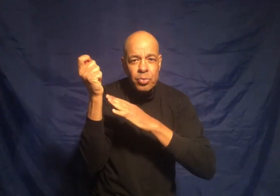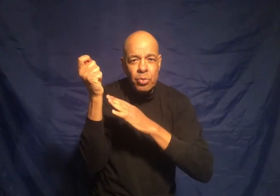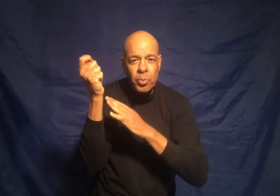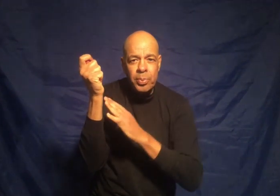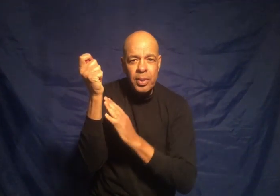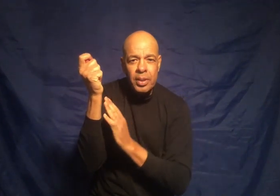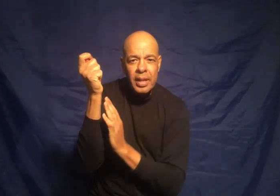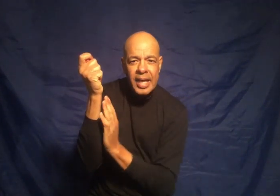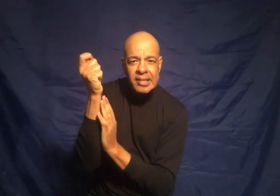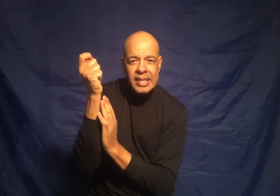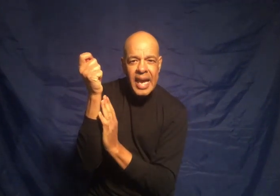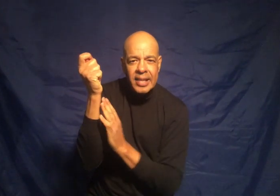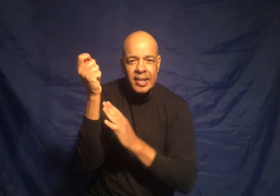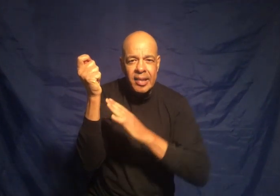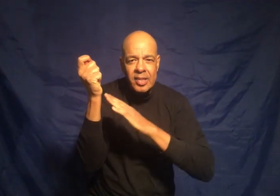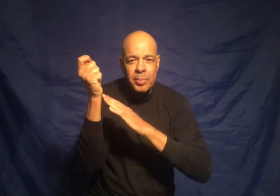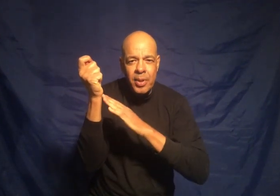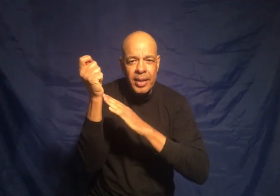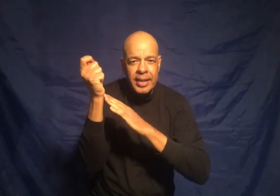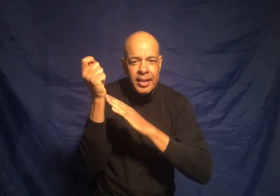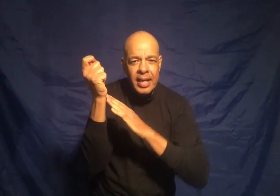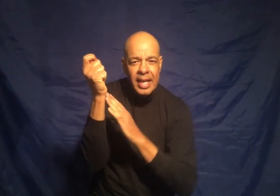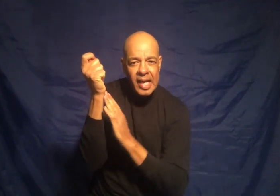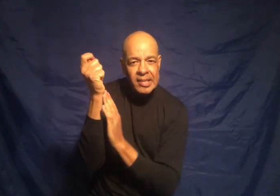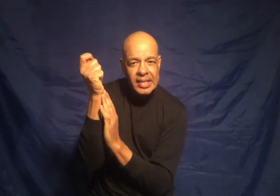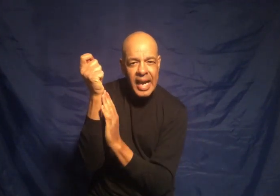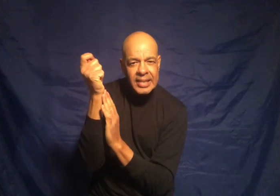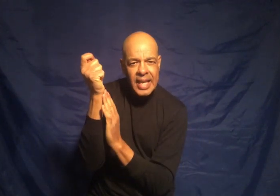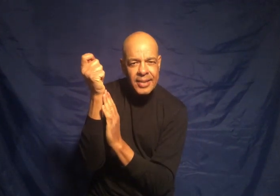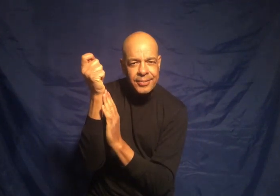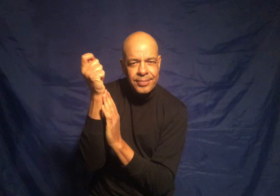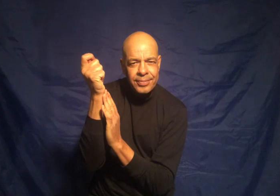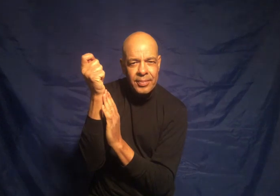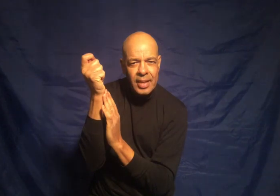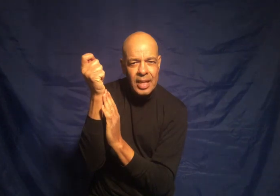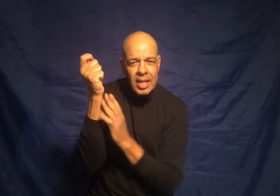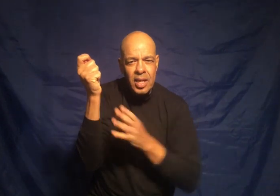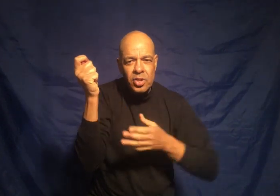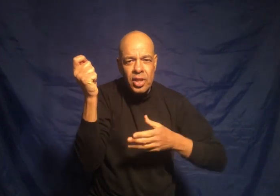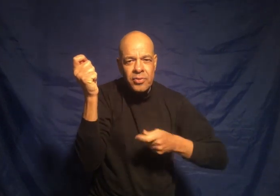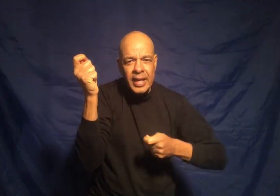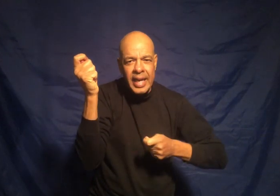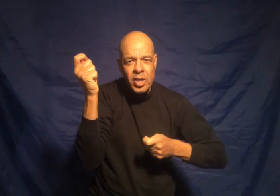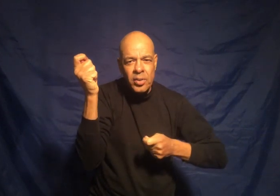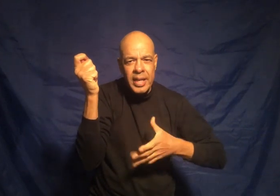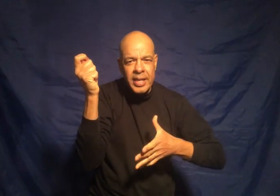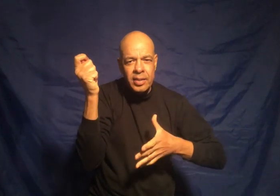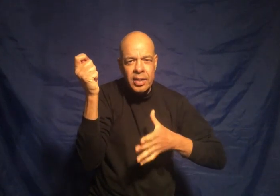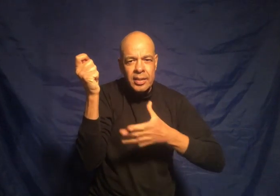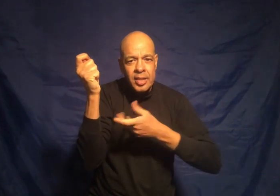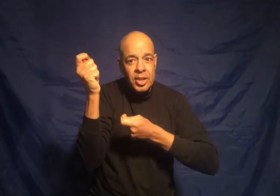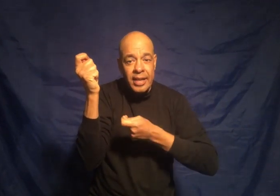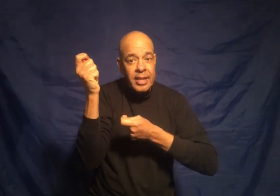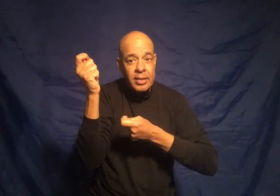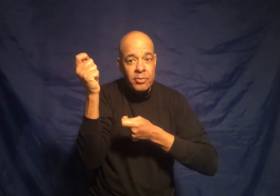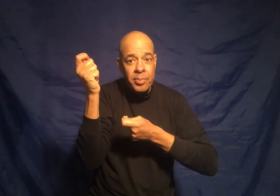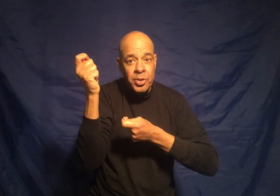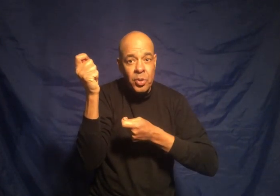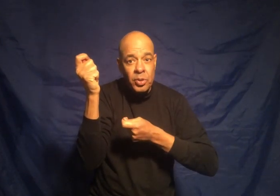rope has sagged this part here has sagged down so if I let go here there's nothing for me to hold